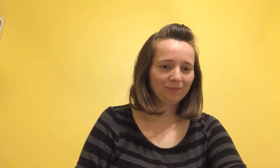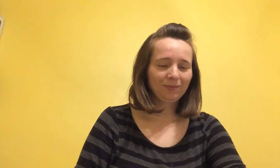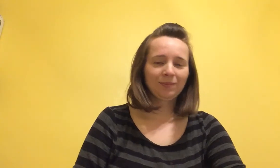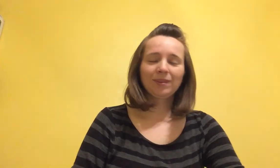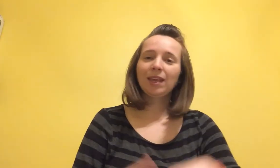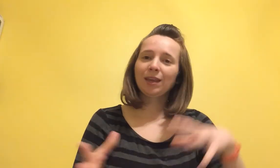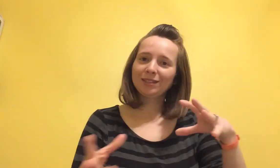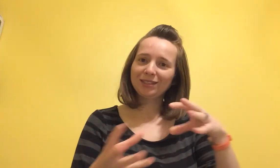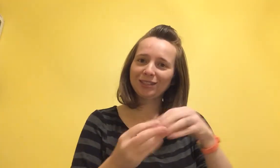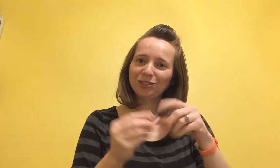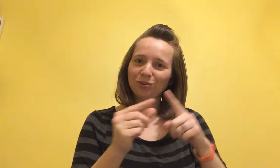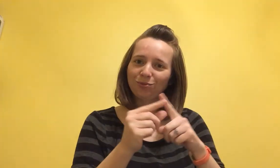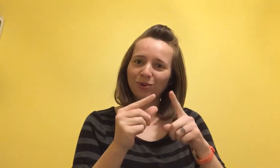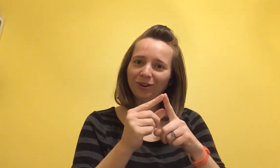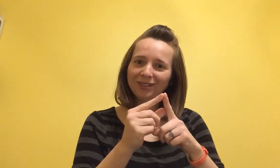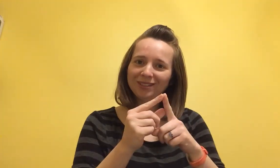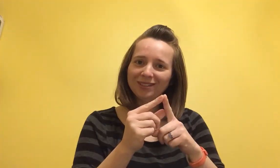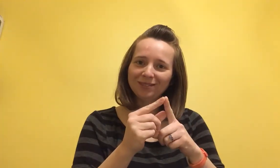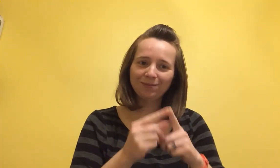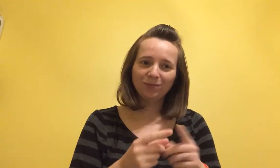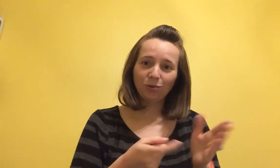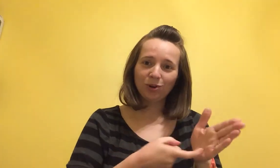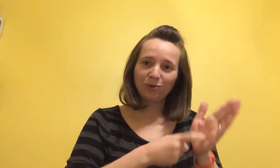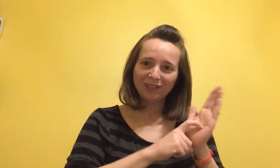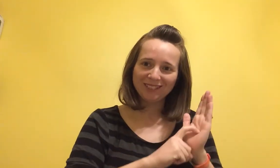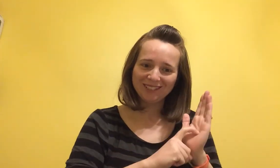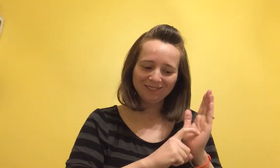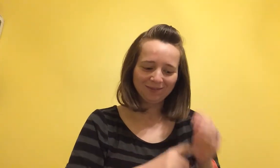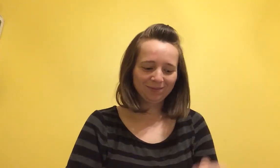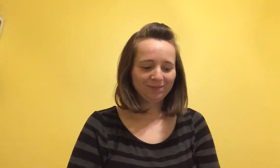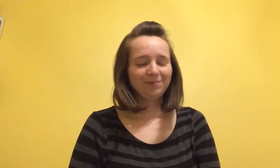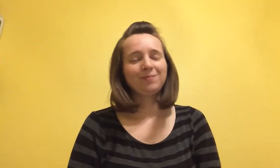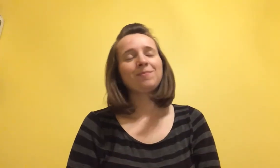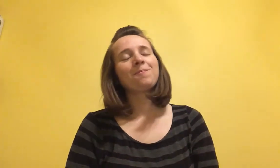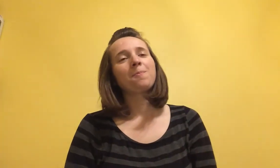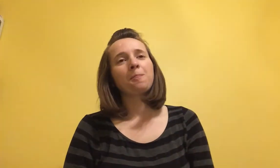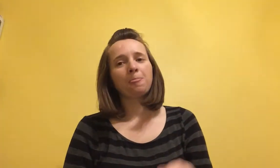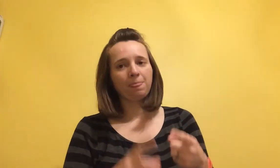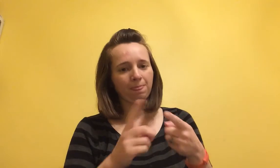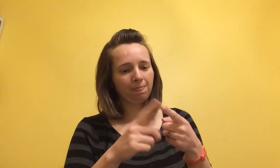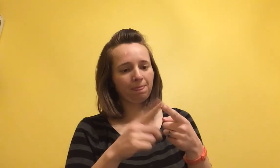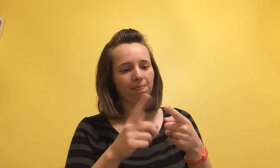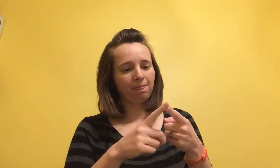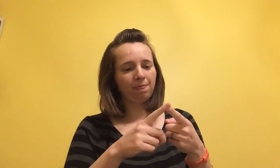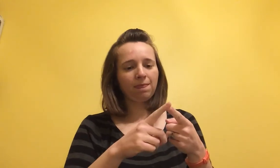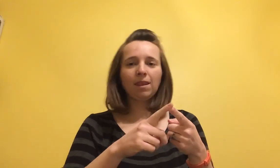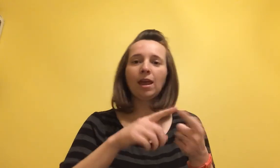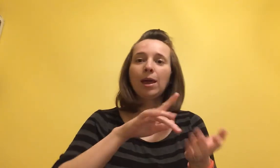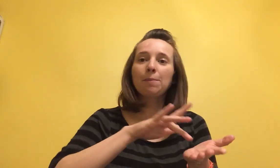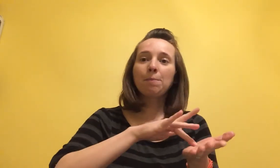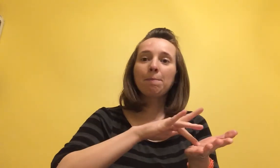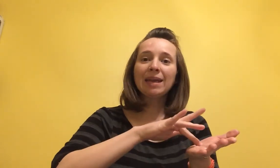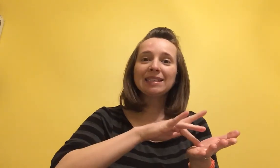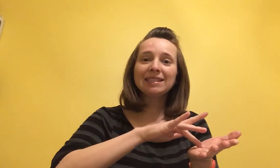additional words requested medicine